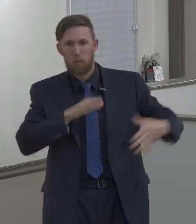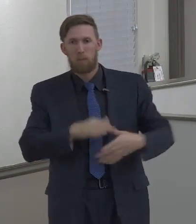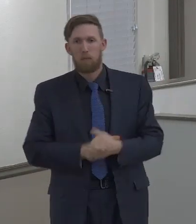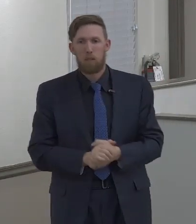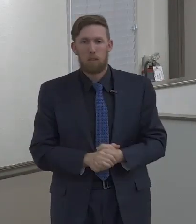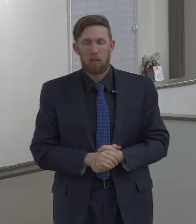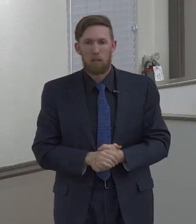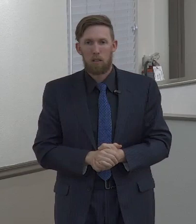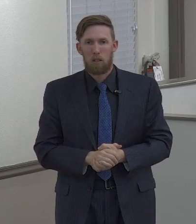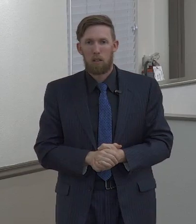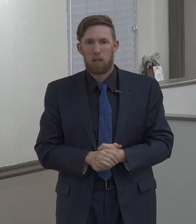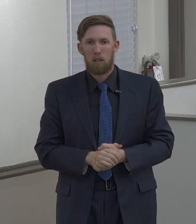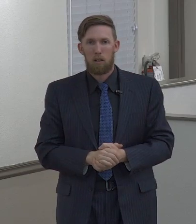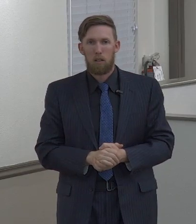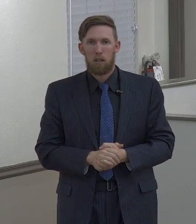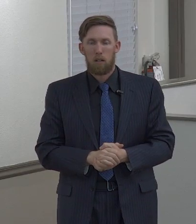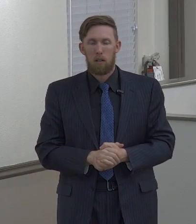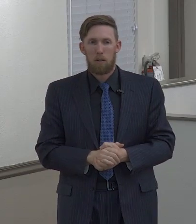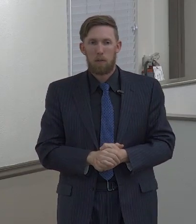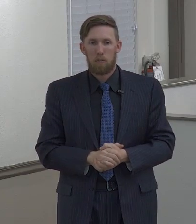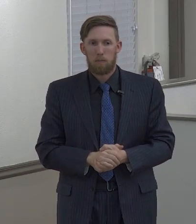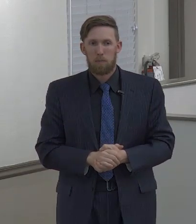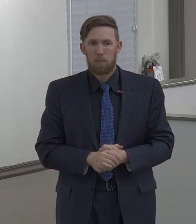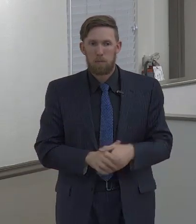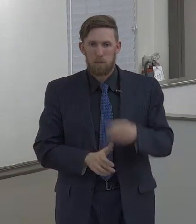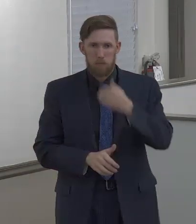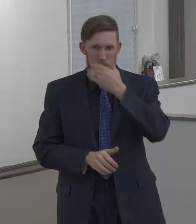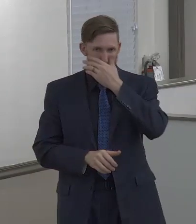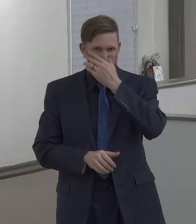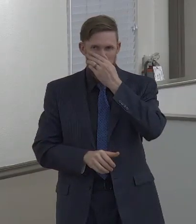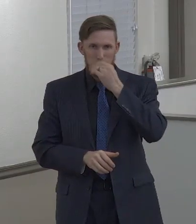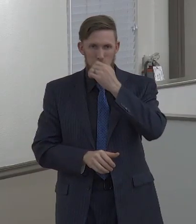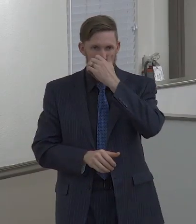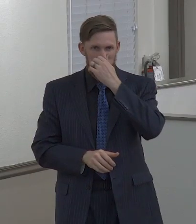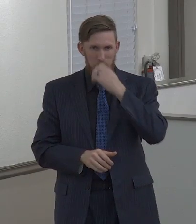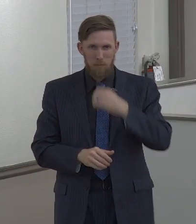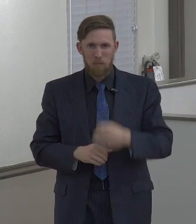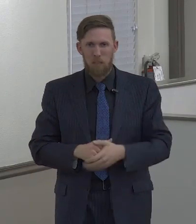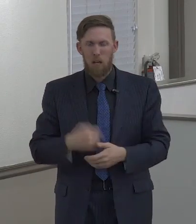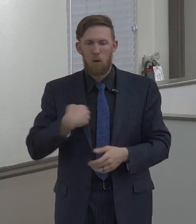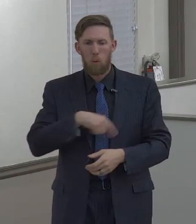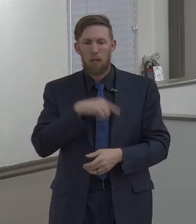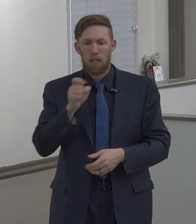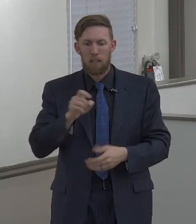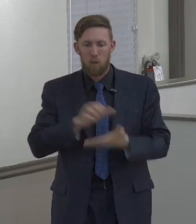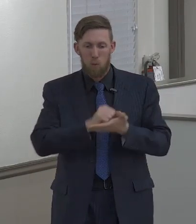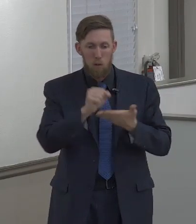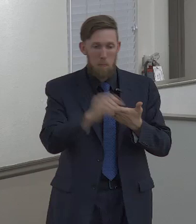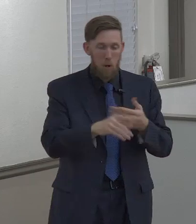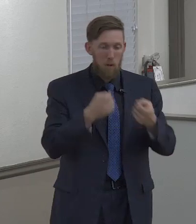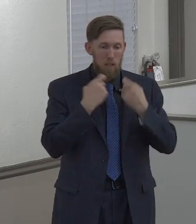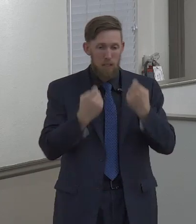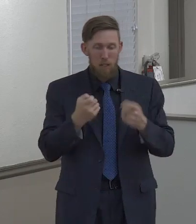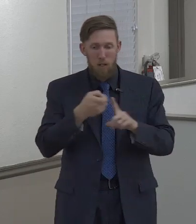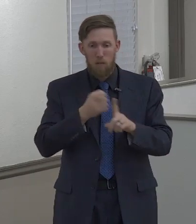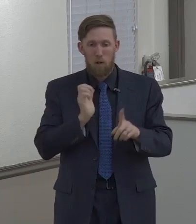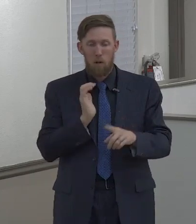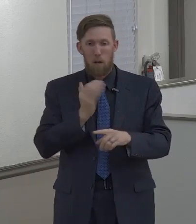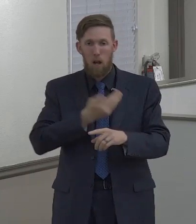Christian. And so I'm not making a big deal about the difference. We just need to get these things out of our lives. Amen?